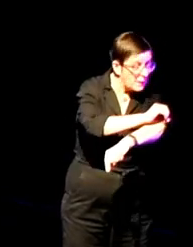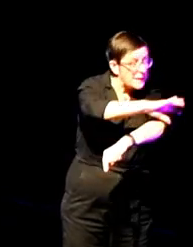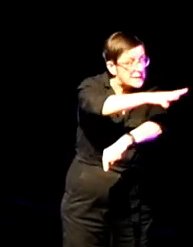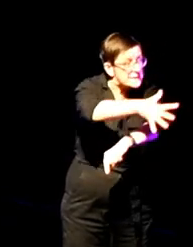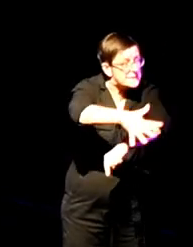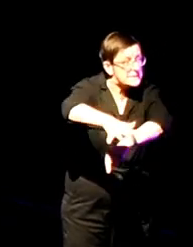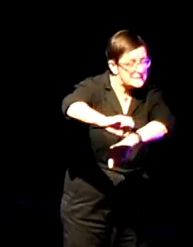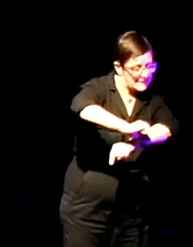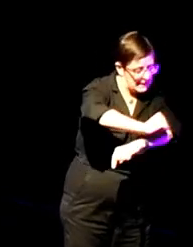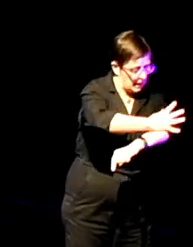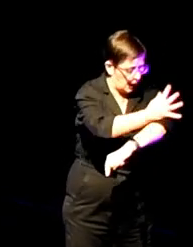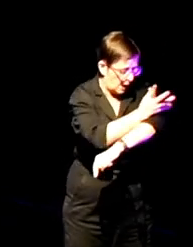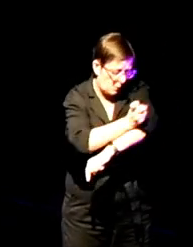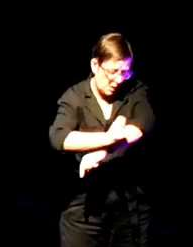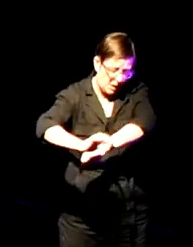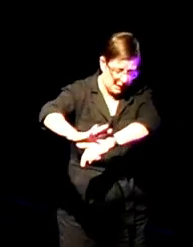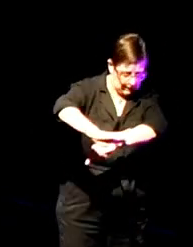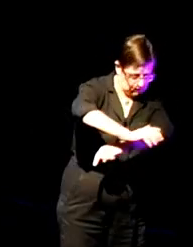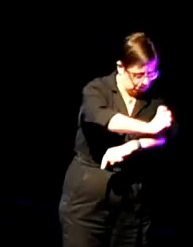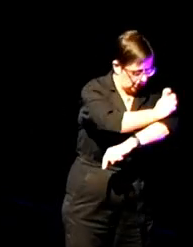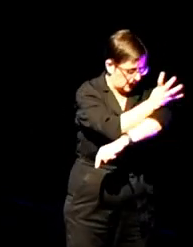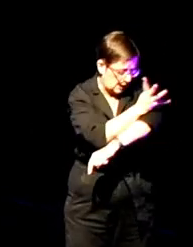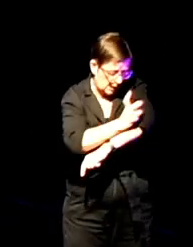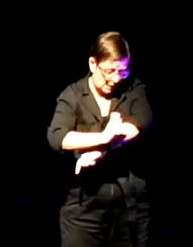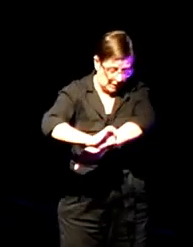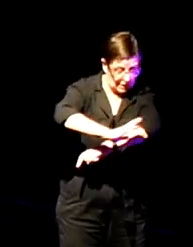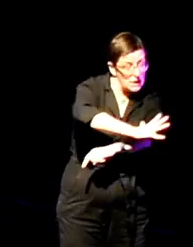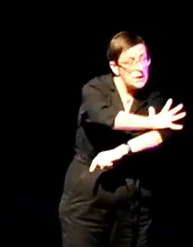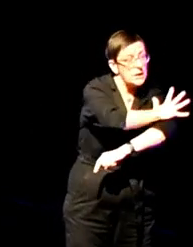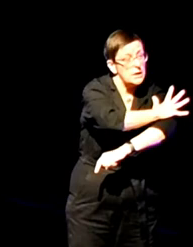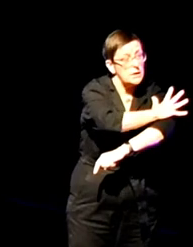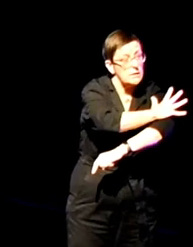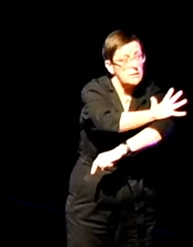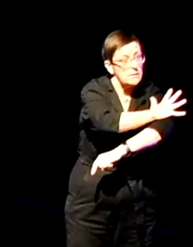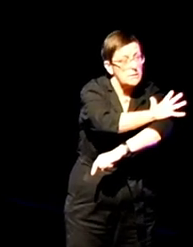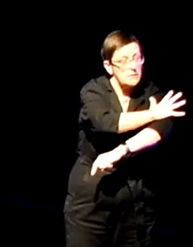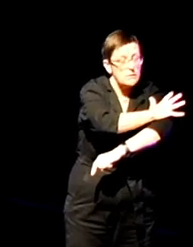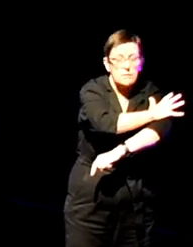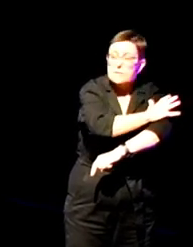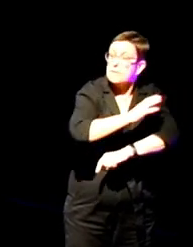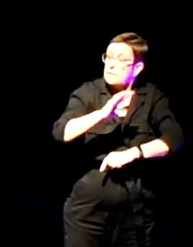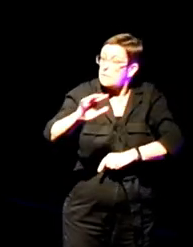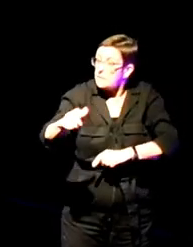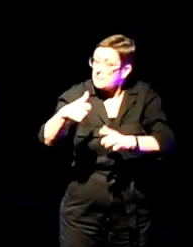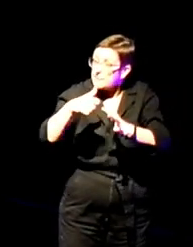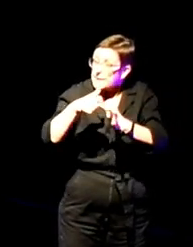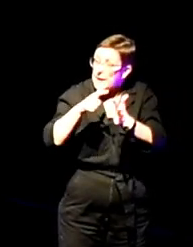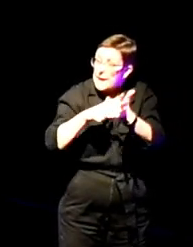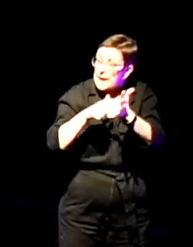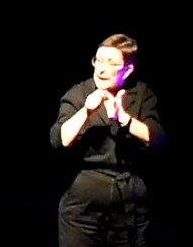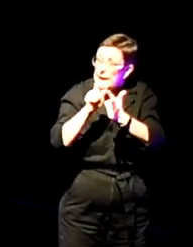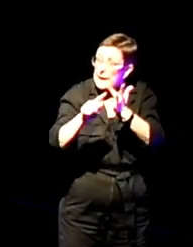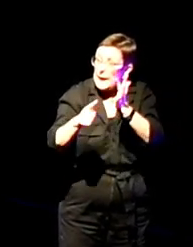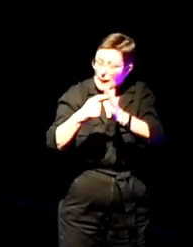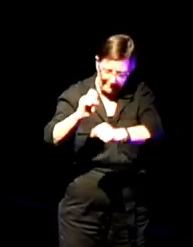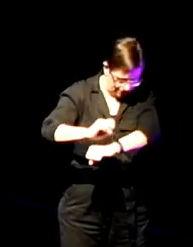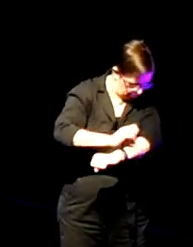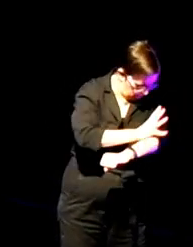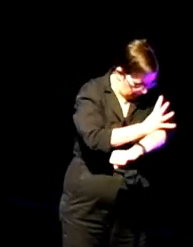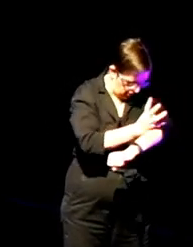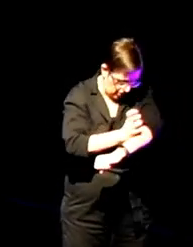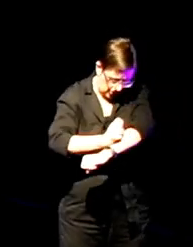How did I not know? This kelpie, who did I not know? This kelpie